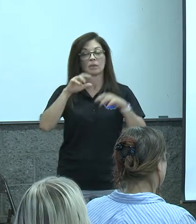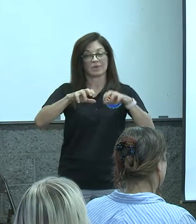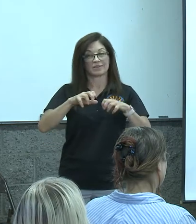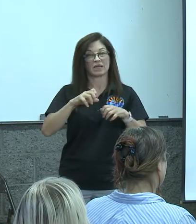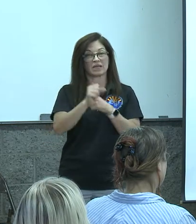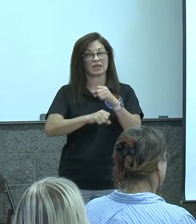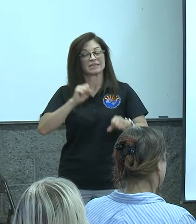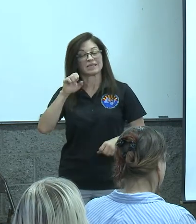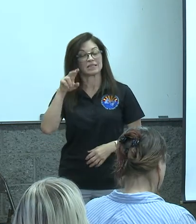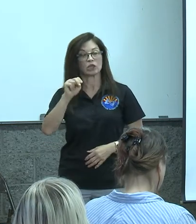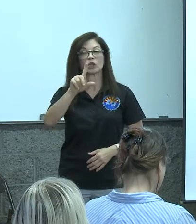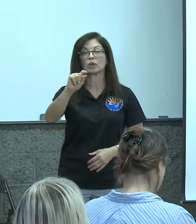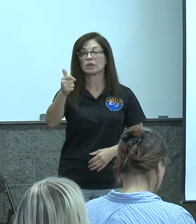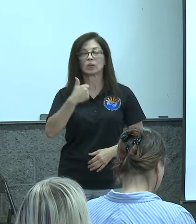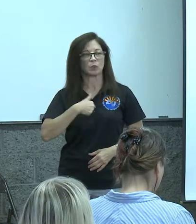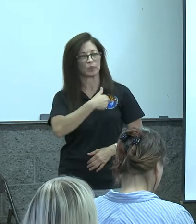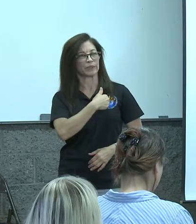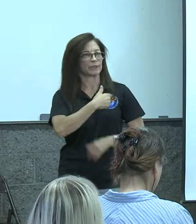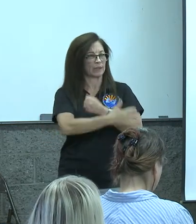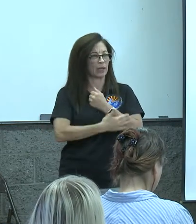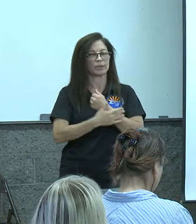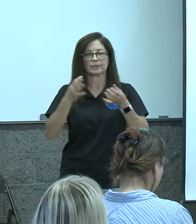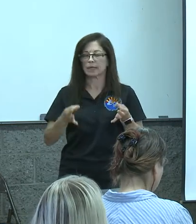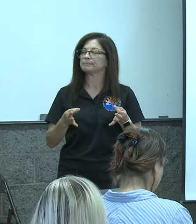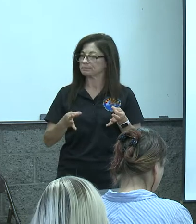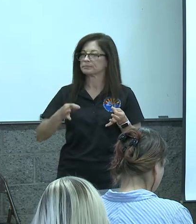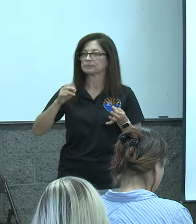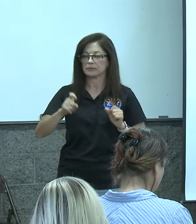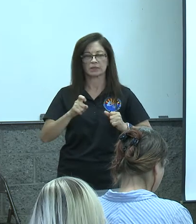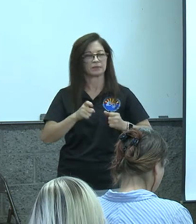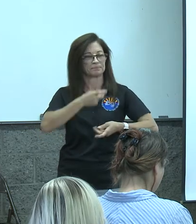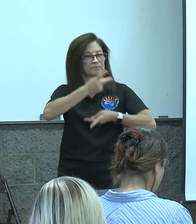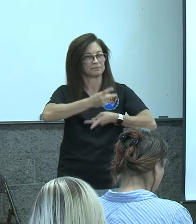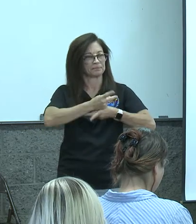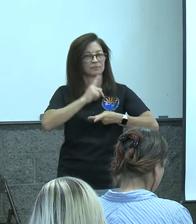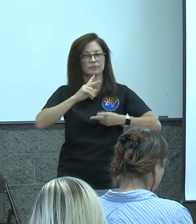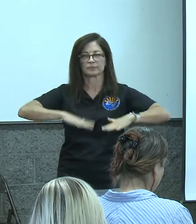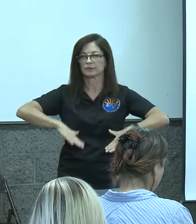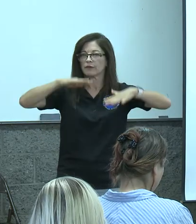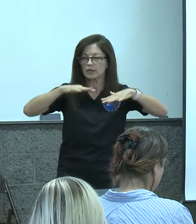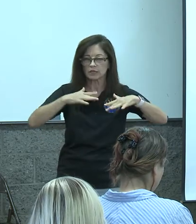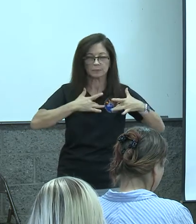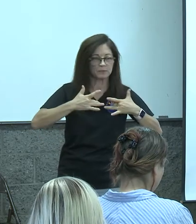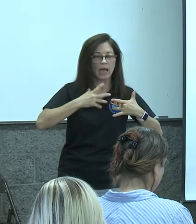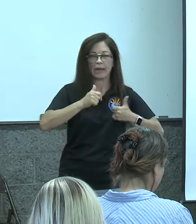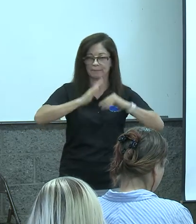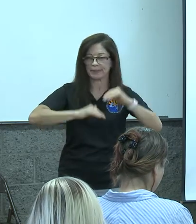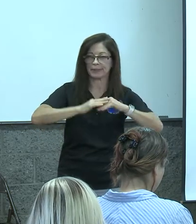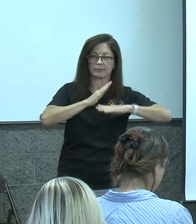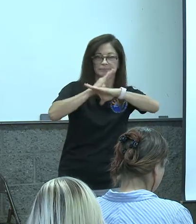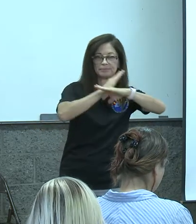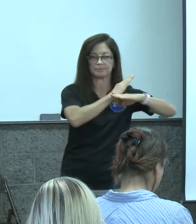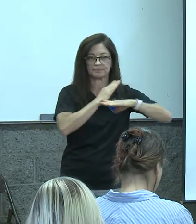we as the county decided that we really needed to do something to address the flooding and to build flood mitigation measures